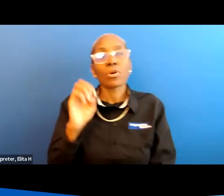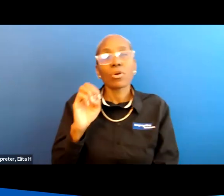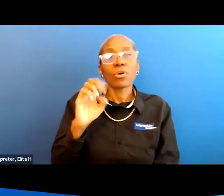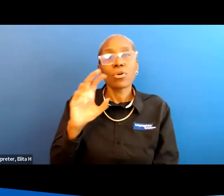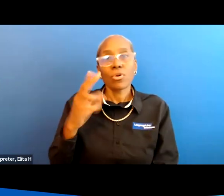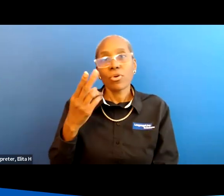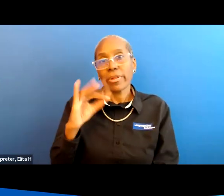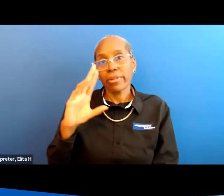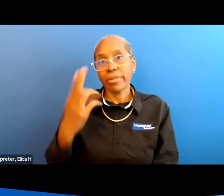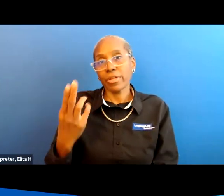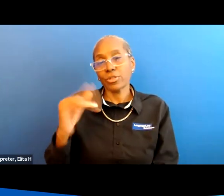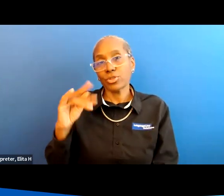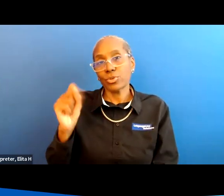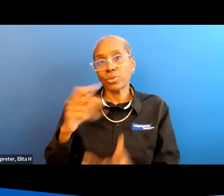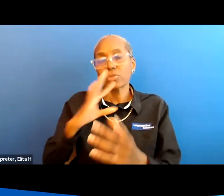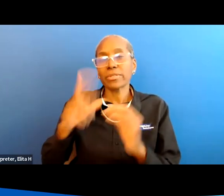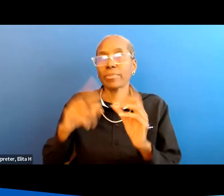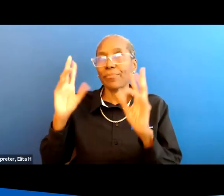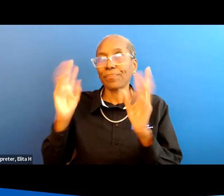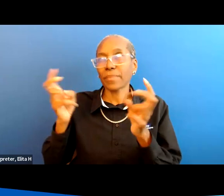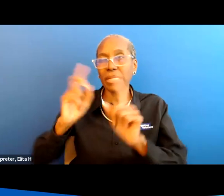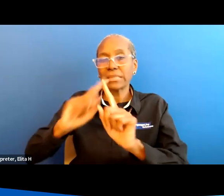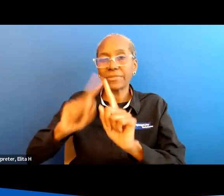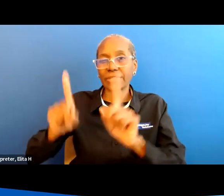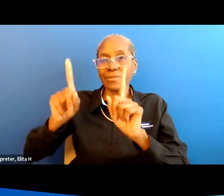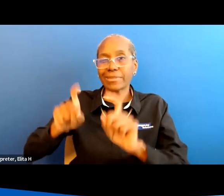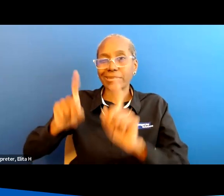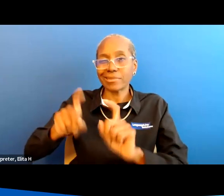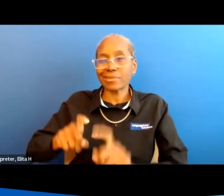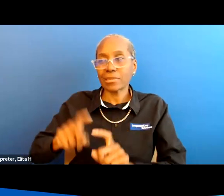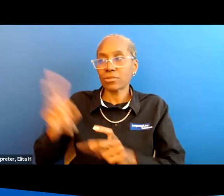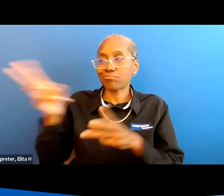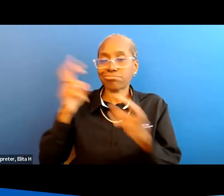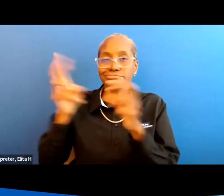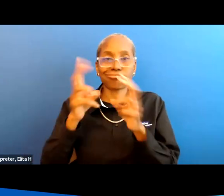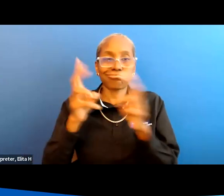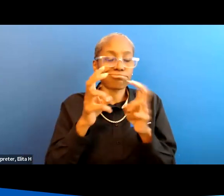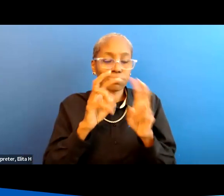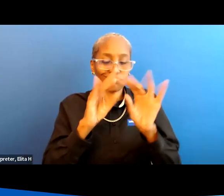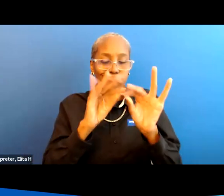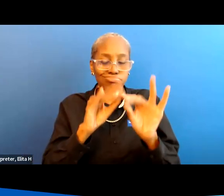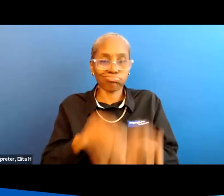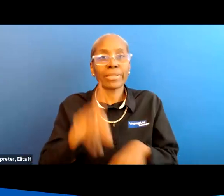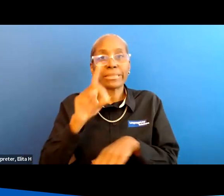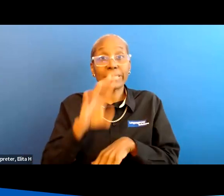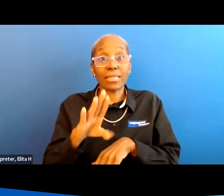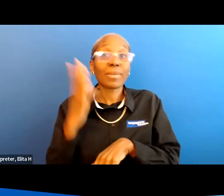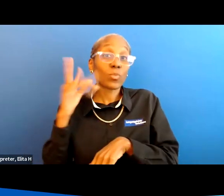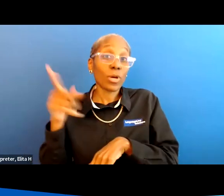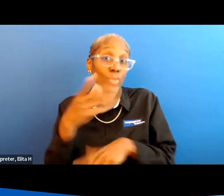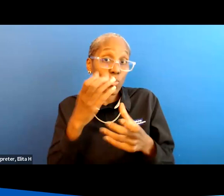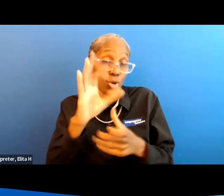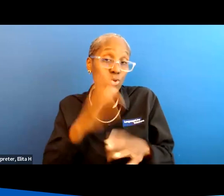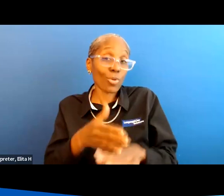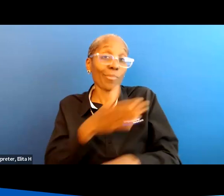projects on keeping a database of all kinds of testing measures of what they do and why you would want to be have your